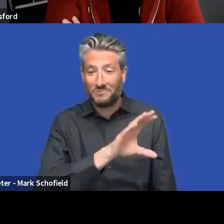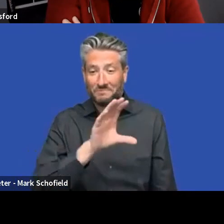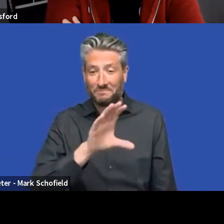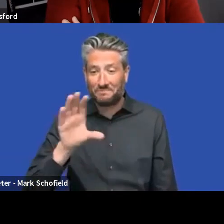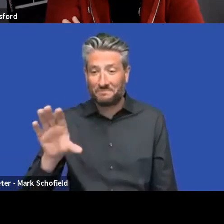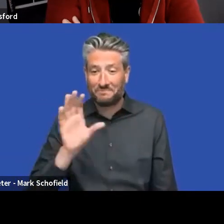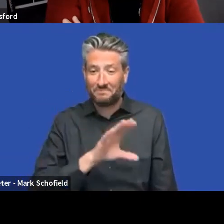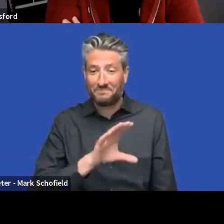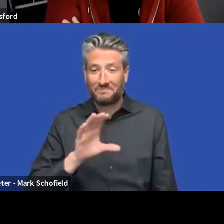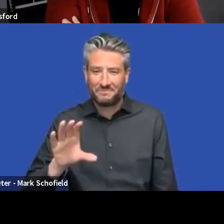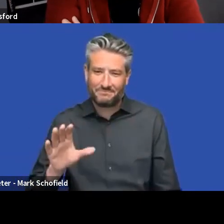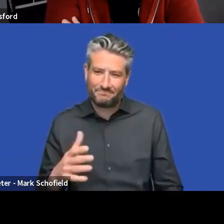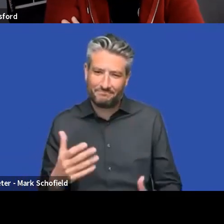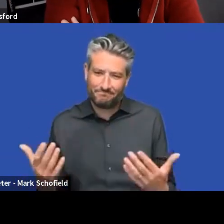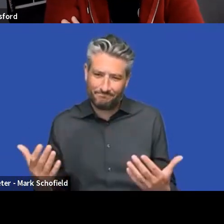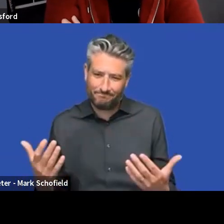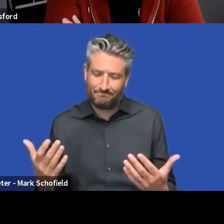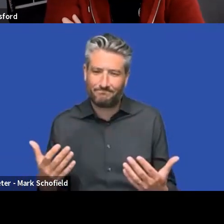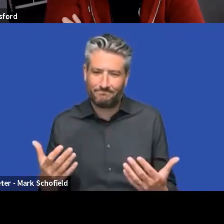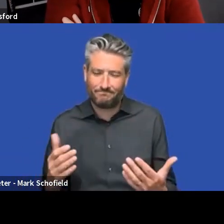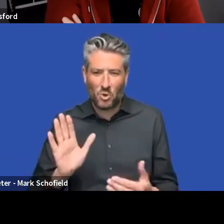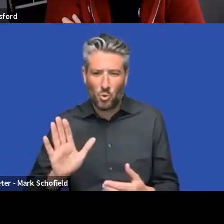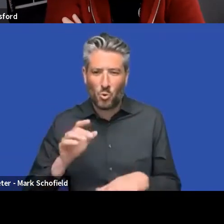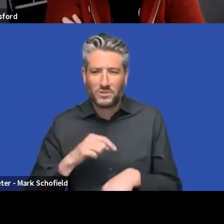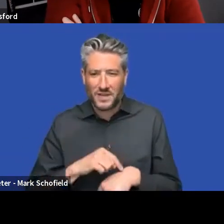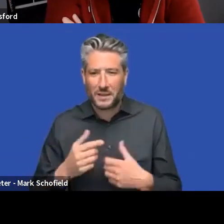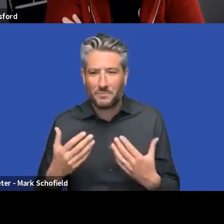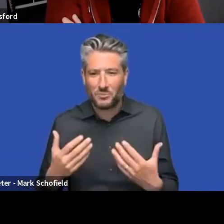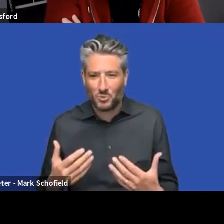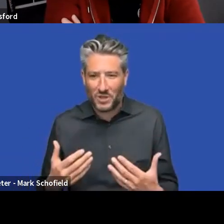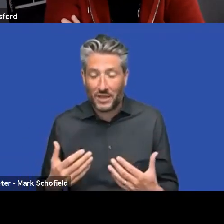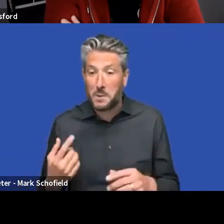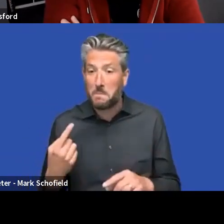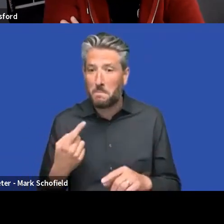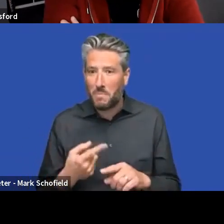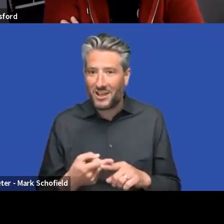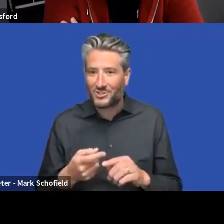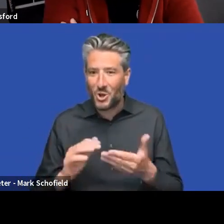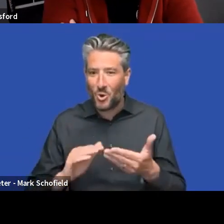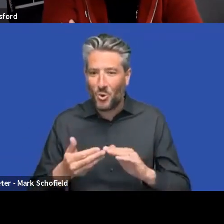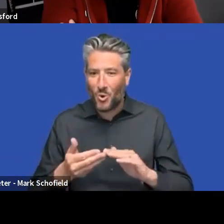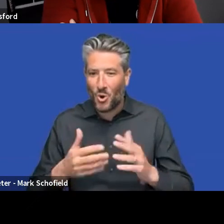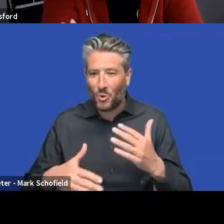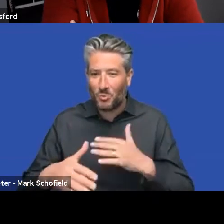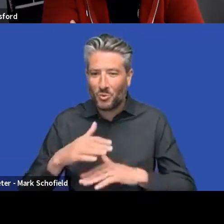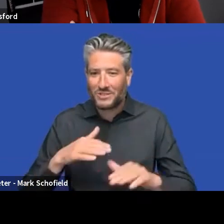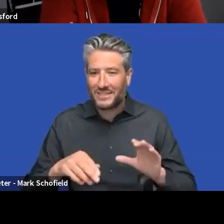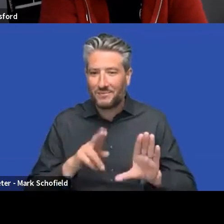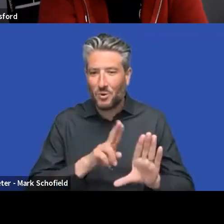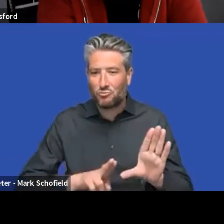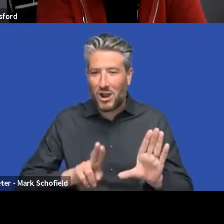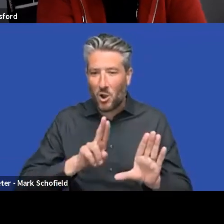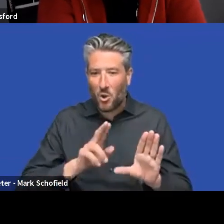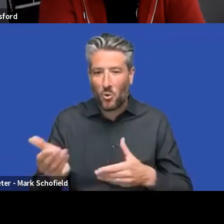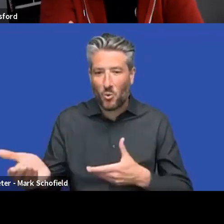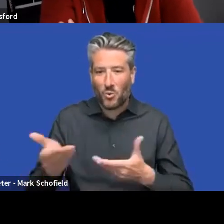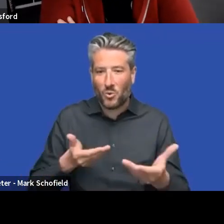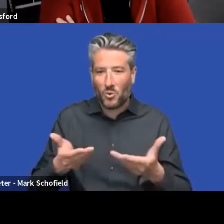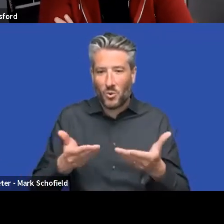everybody's questions. And to the Umbraco community as well, just to say, thanks for putting those questions forward. So until